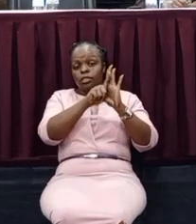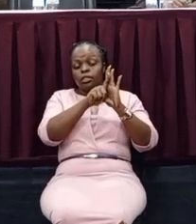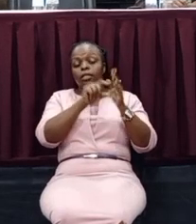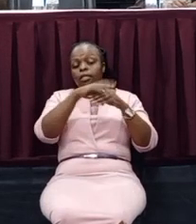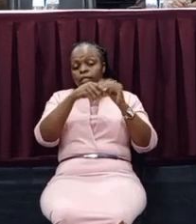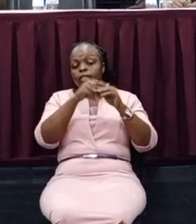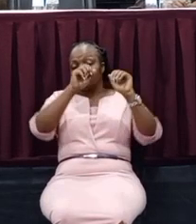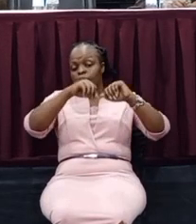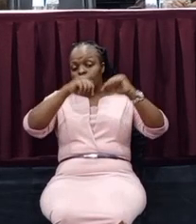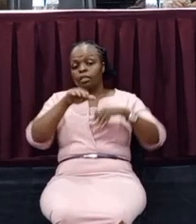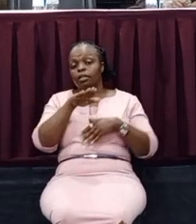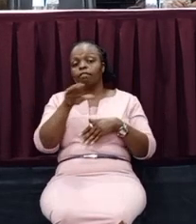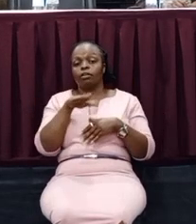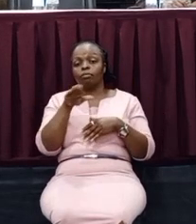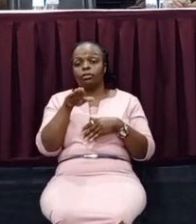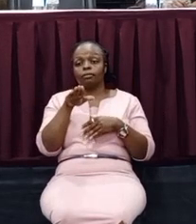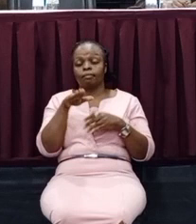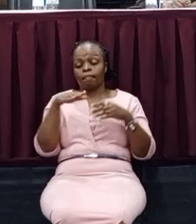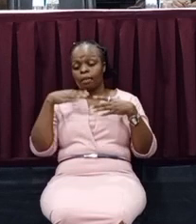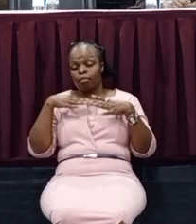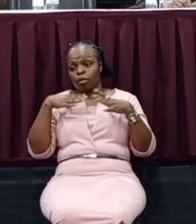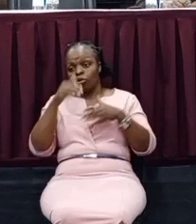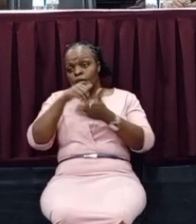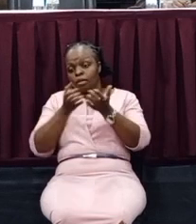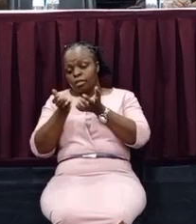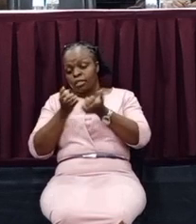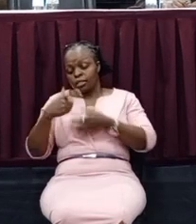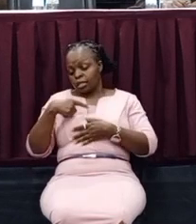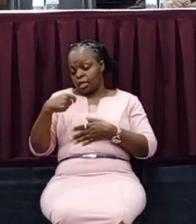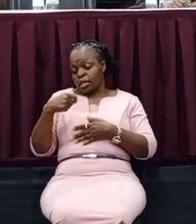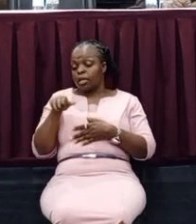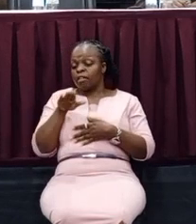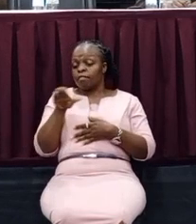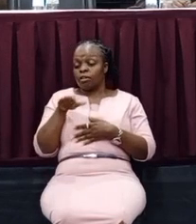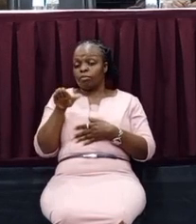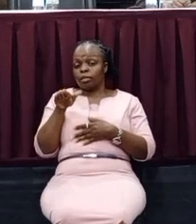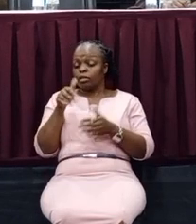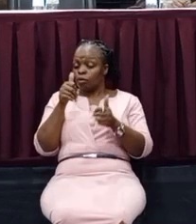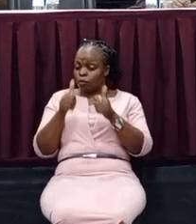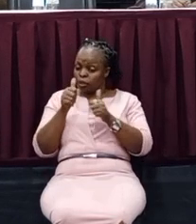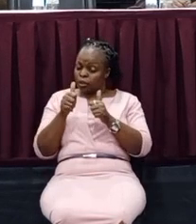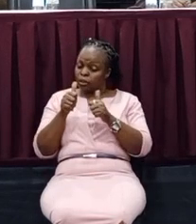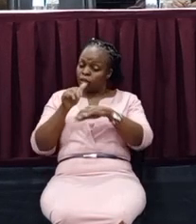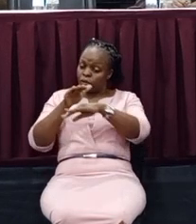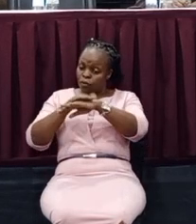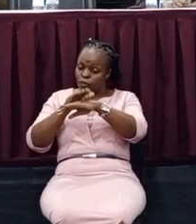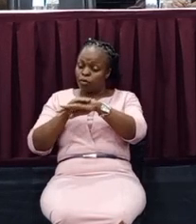environment. People in business like an environment that is predictable, that is not